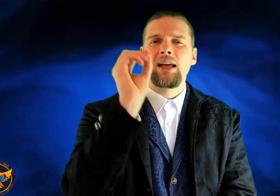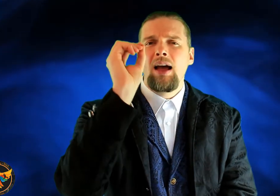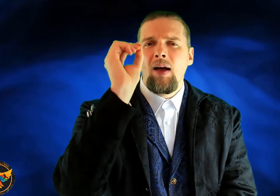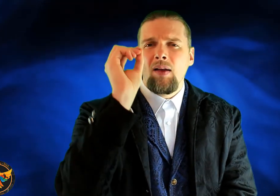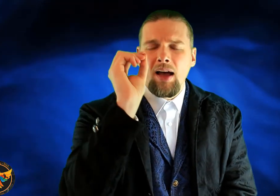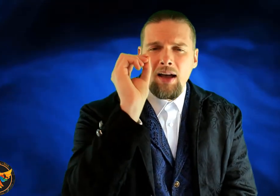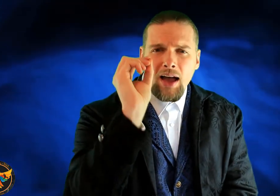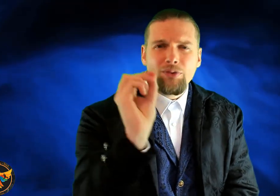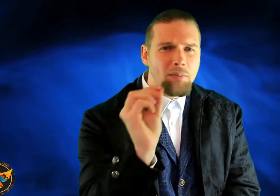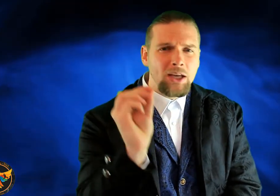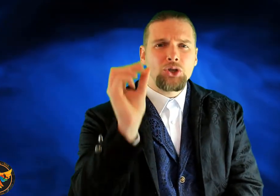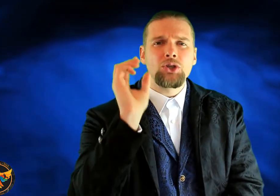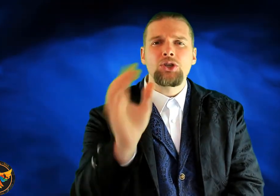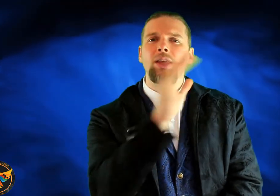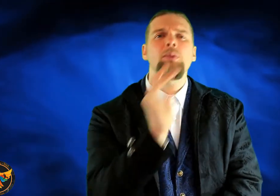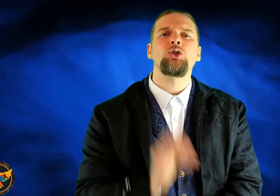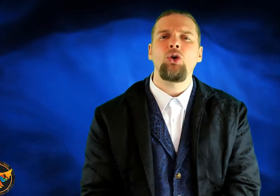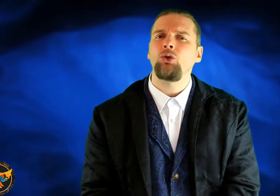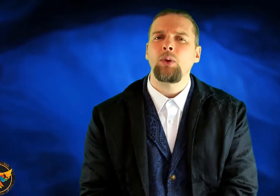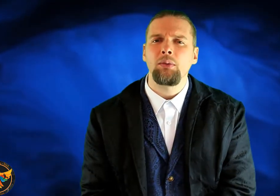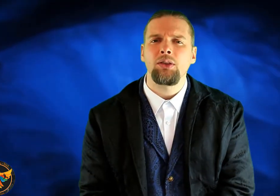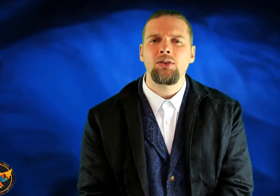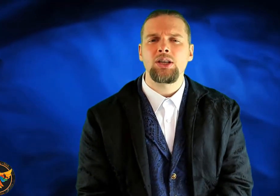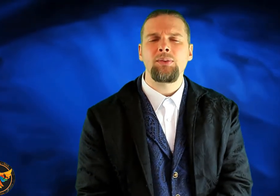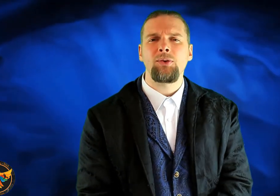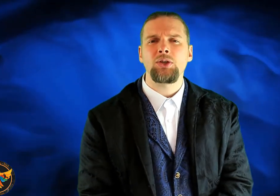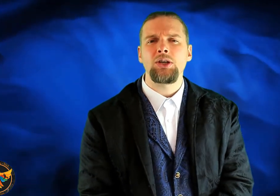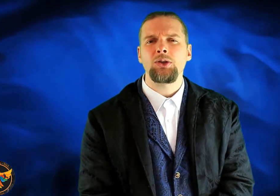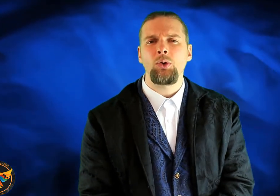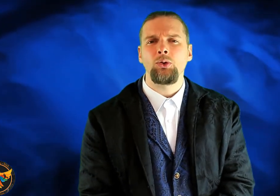affirmations that they were told when they were 13 and 14 years old.